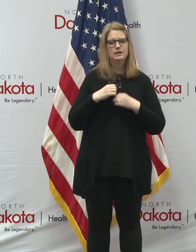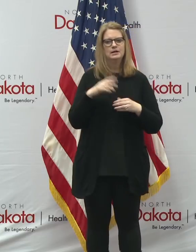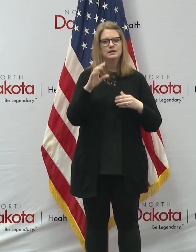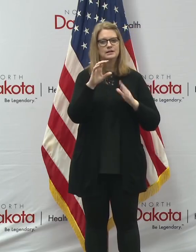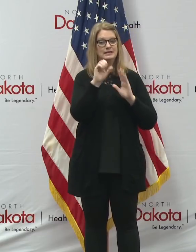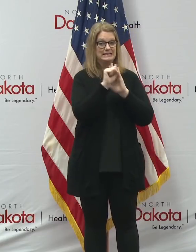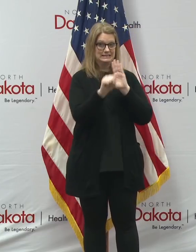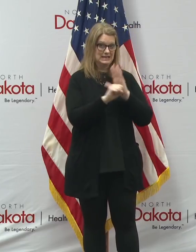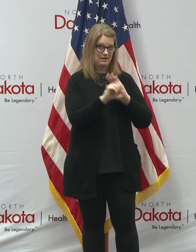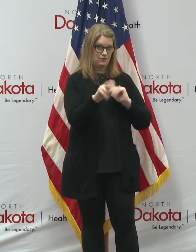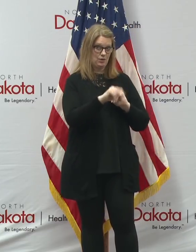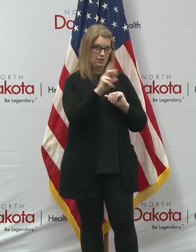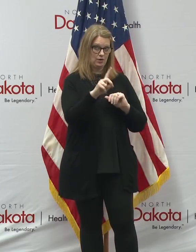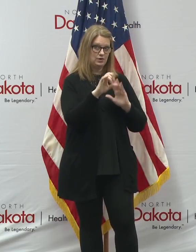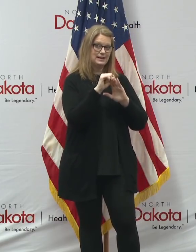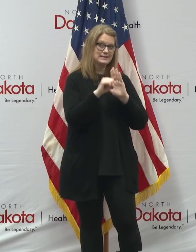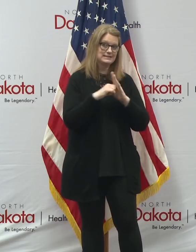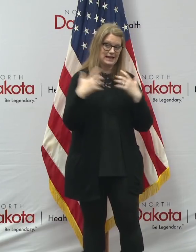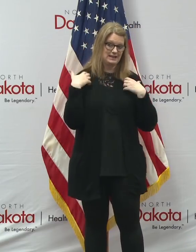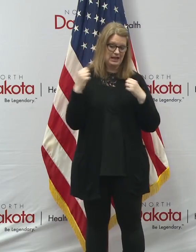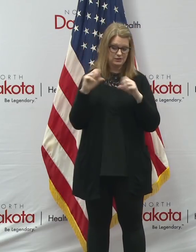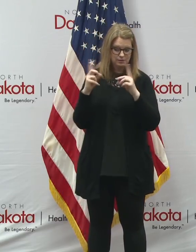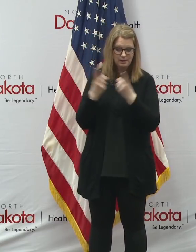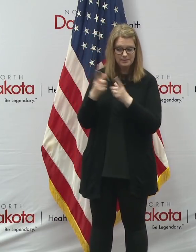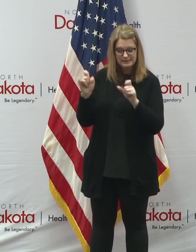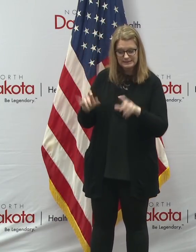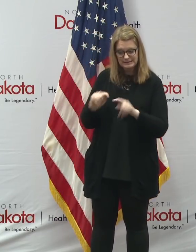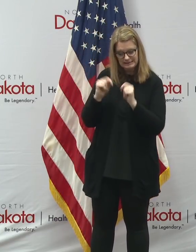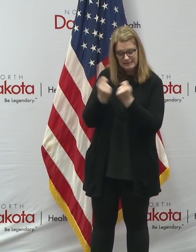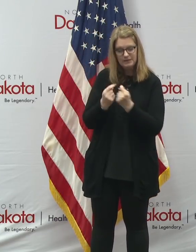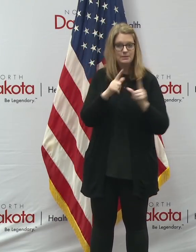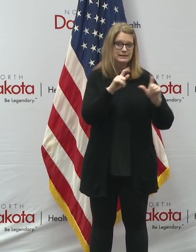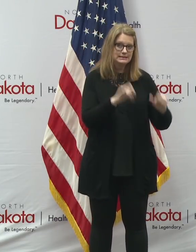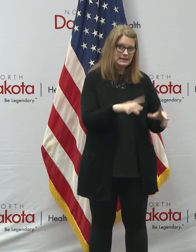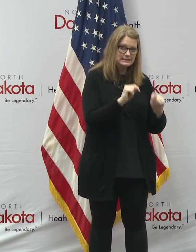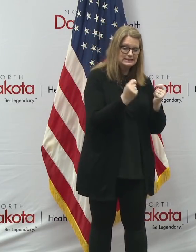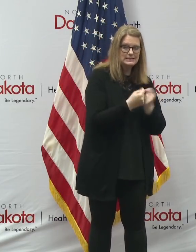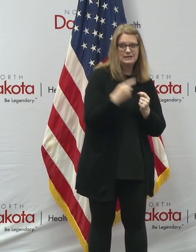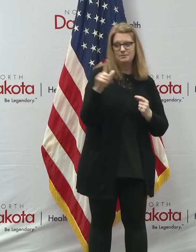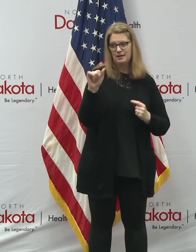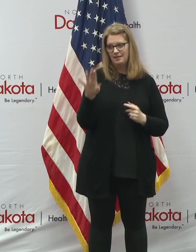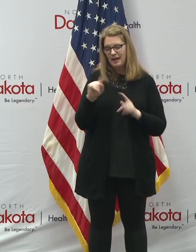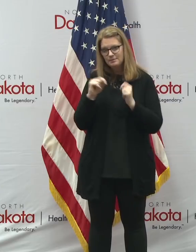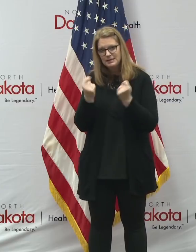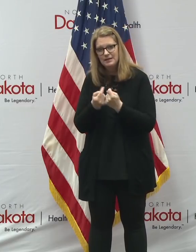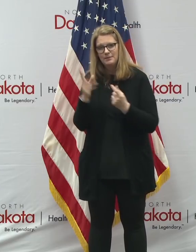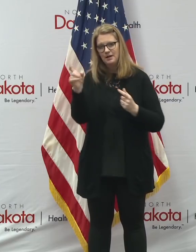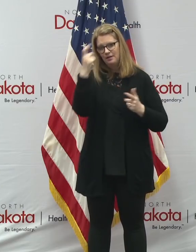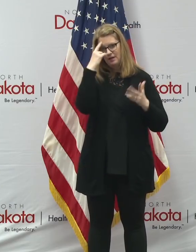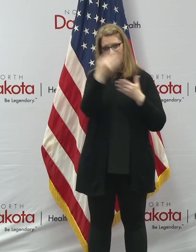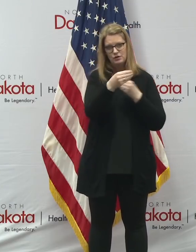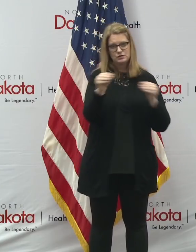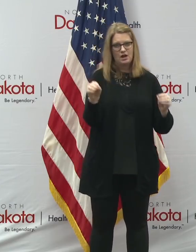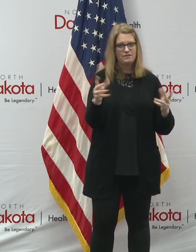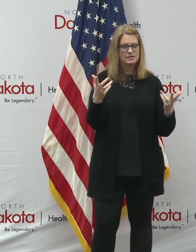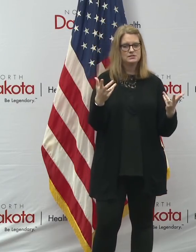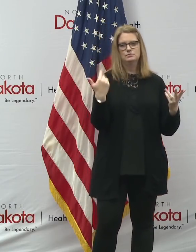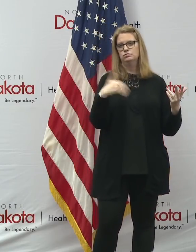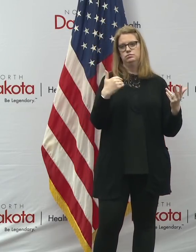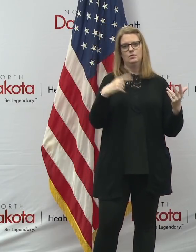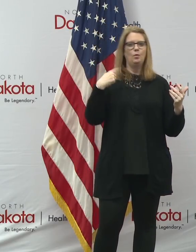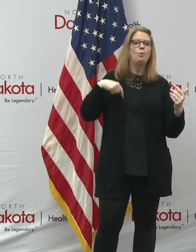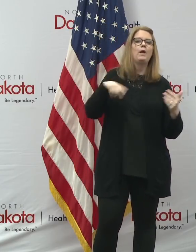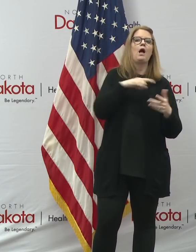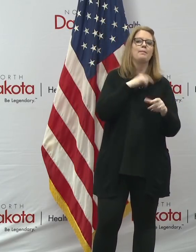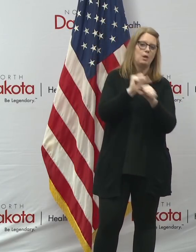Dakota, our state health department team, the testing team, the lab team, uh, the governor's office and all the cabinet leaders are going to